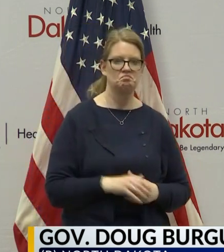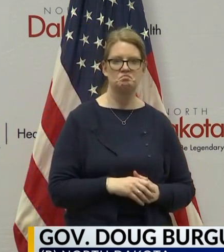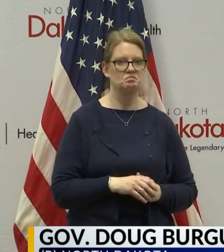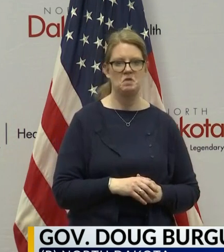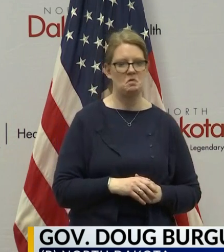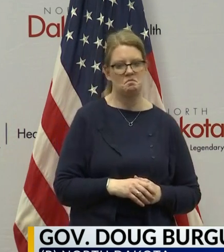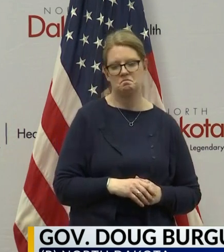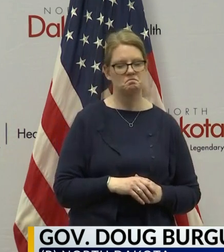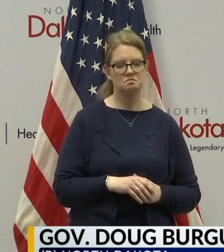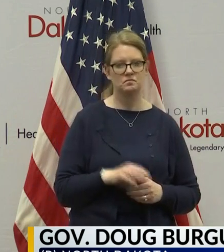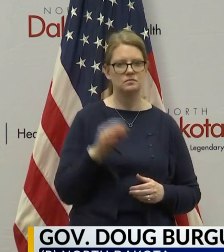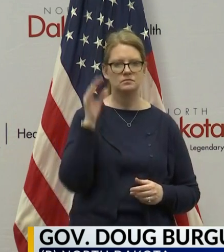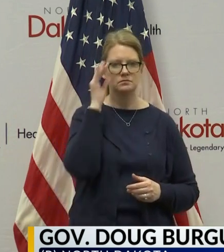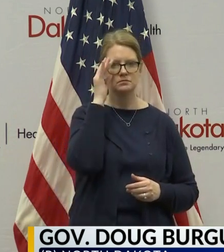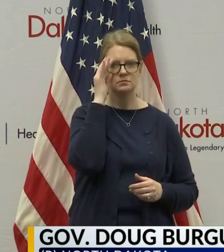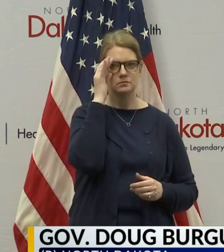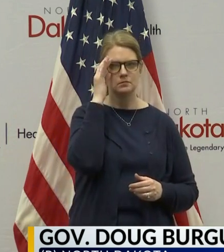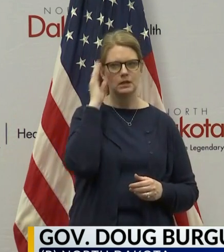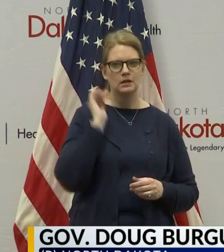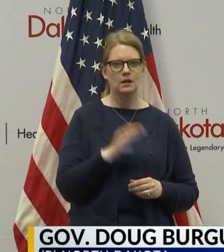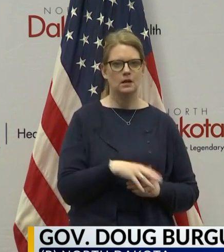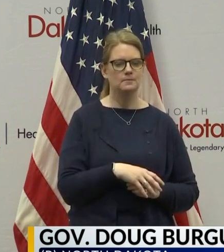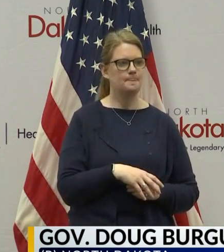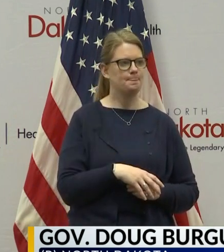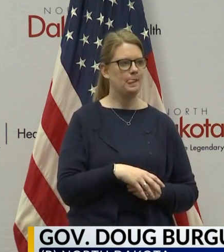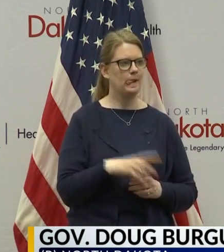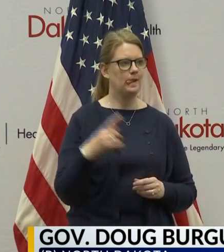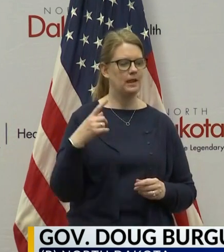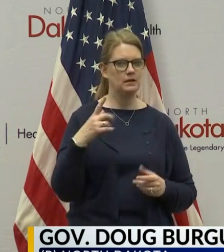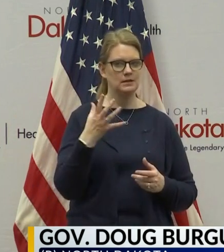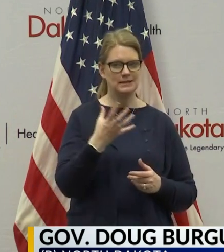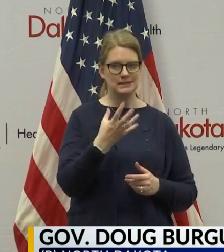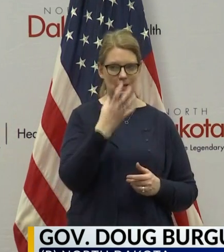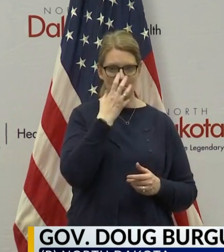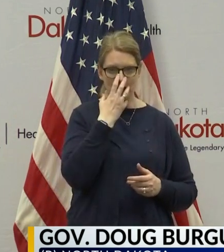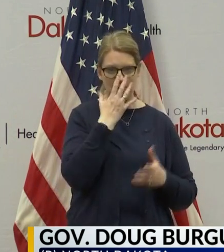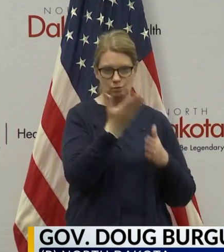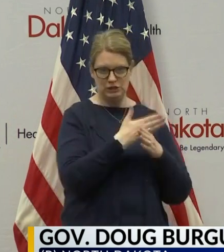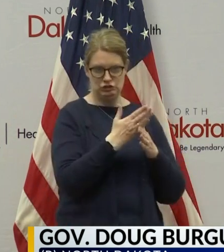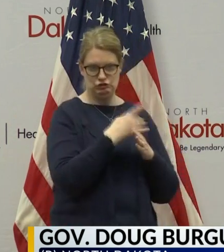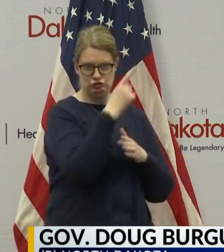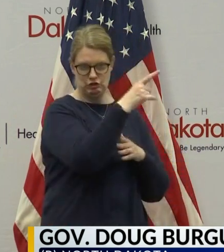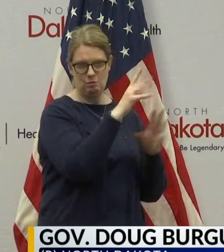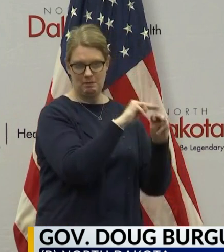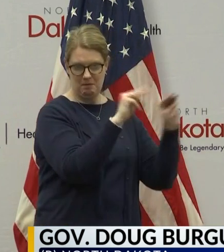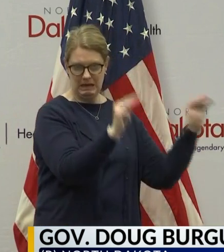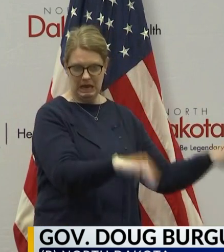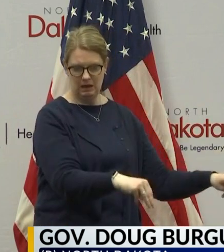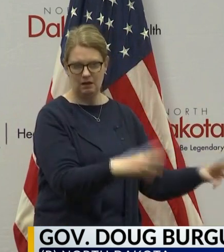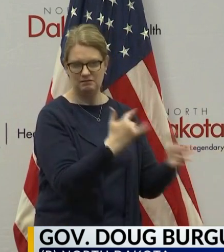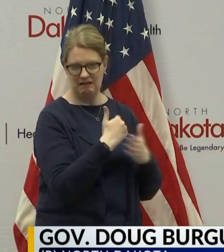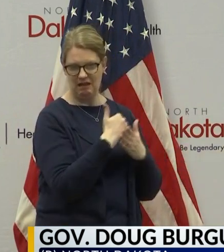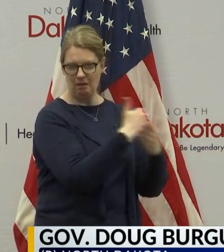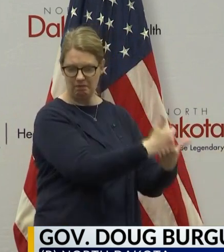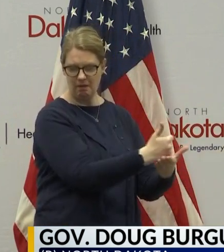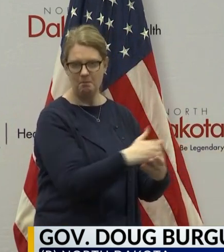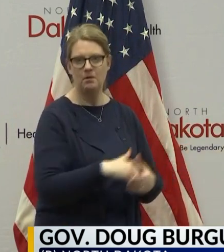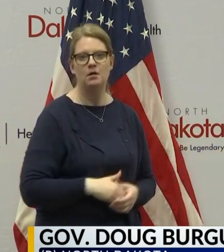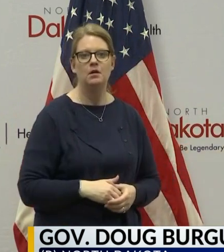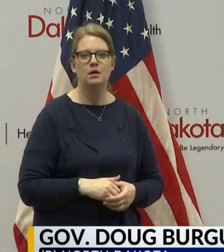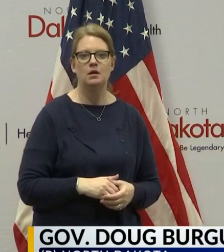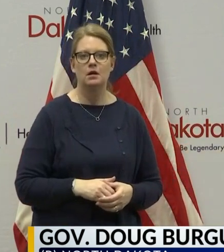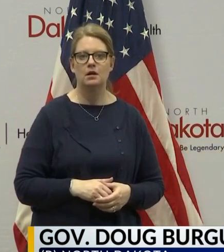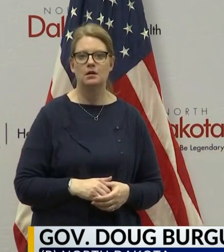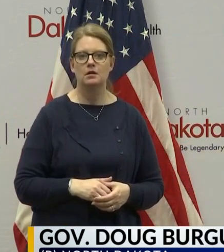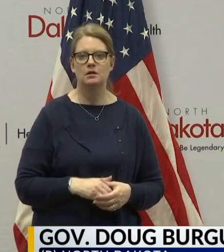you know, I think it's been shared that we shared some masks with Montana to help them out. We had a –